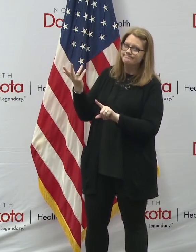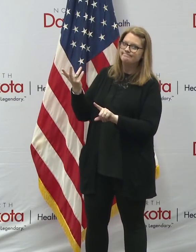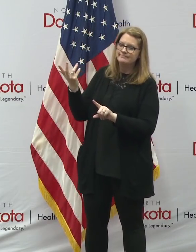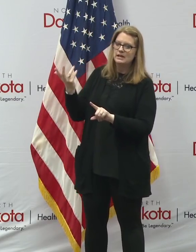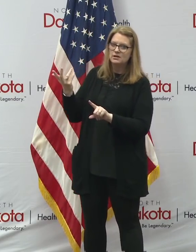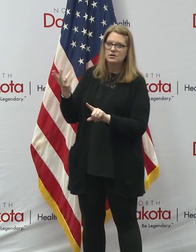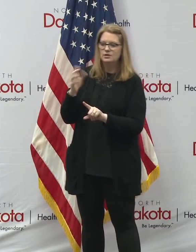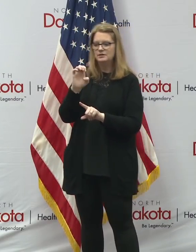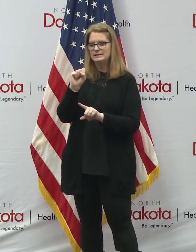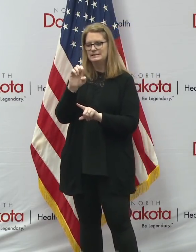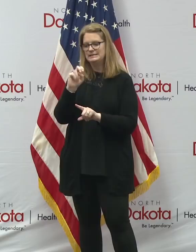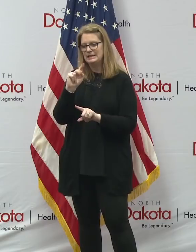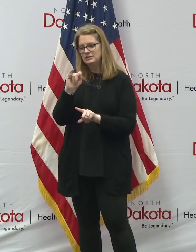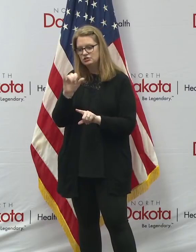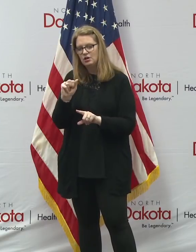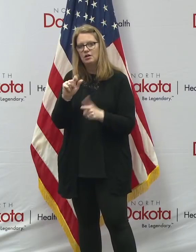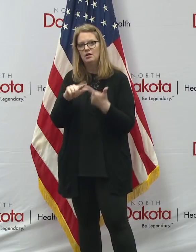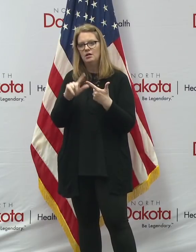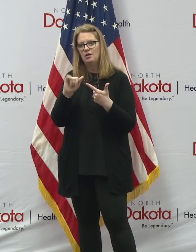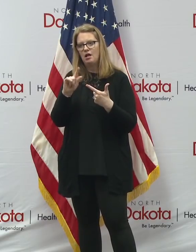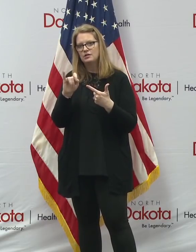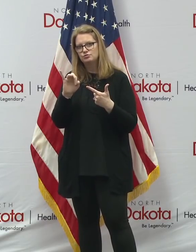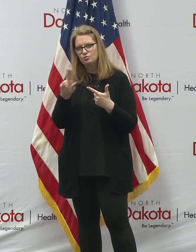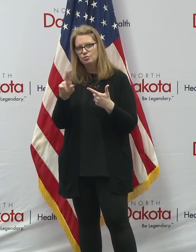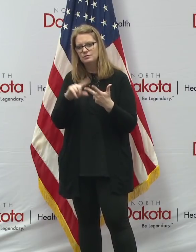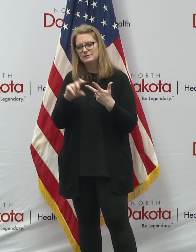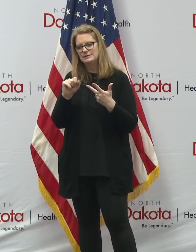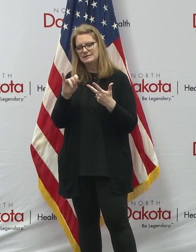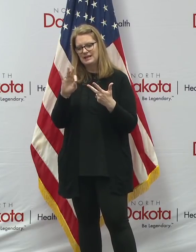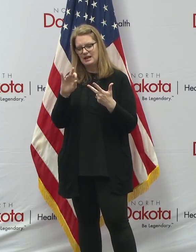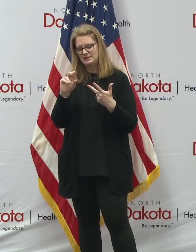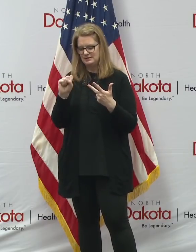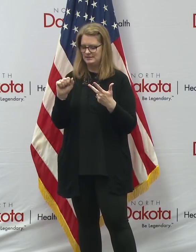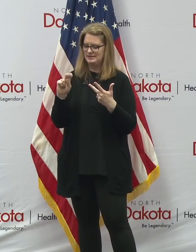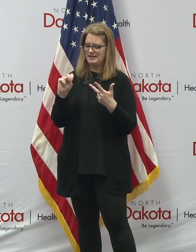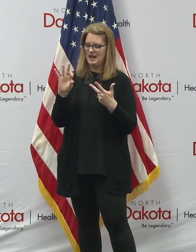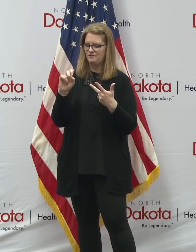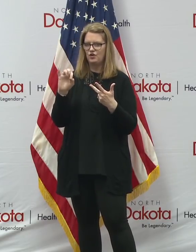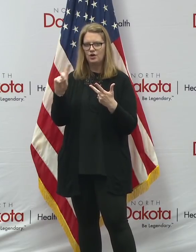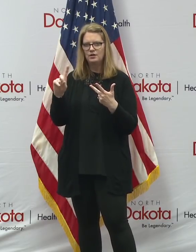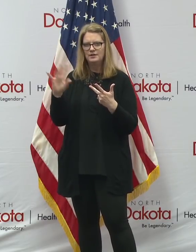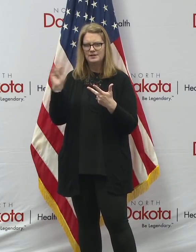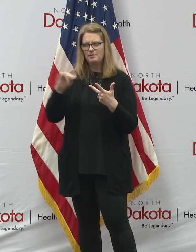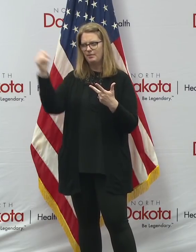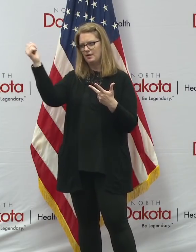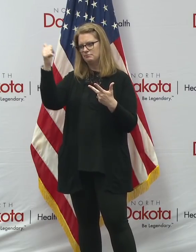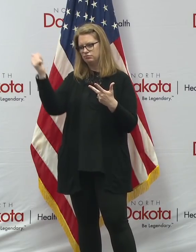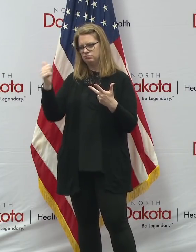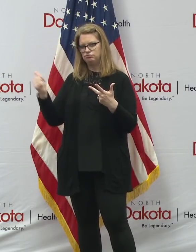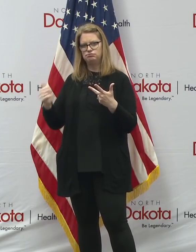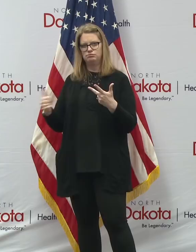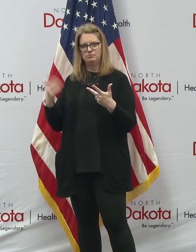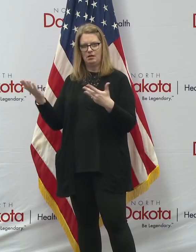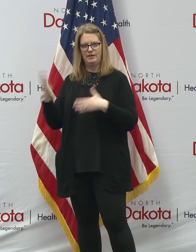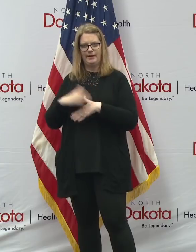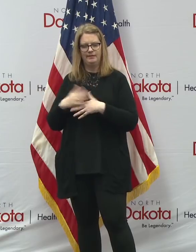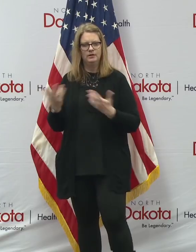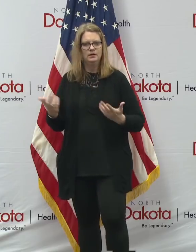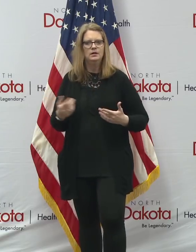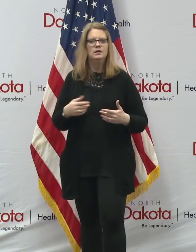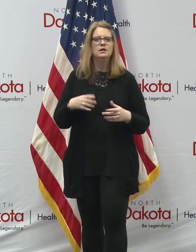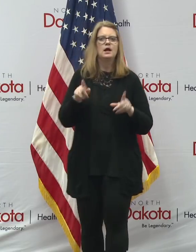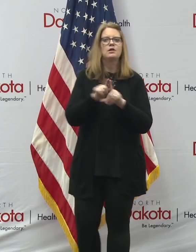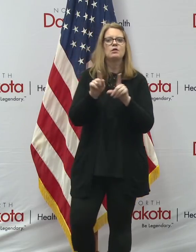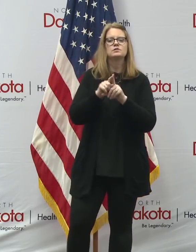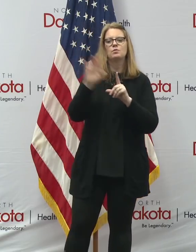so with Essentia, All True, Everything, and we also talked about, too, with Governor Waltz's understanding that because of the way